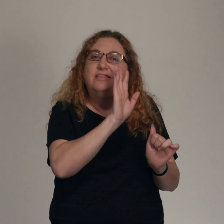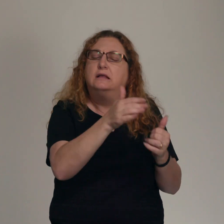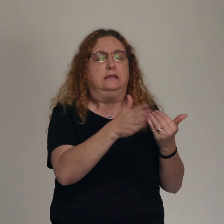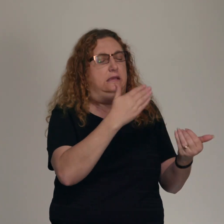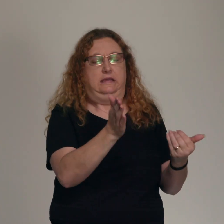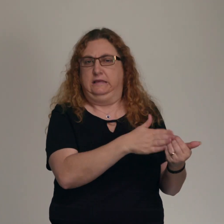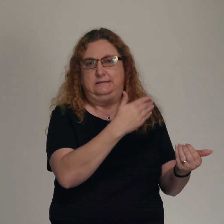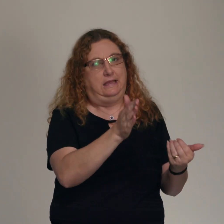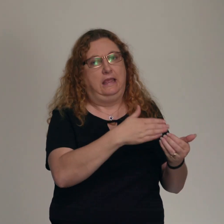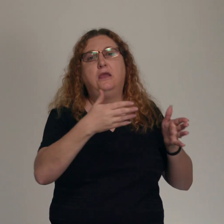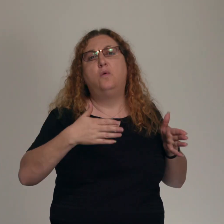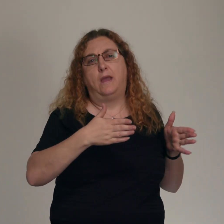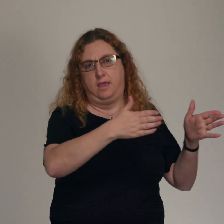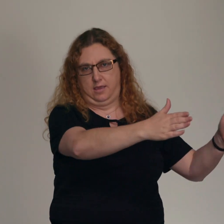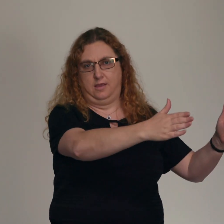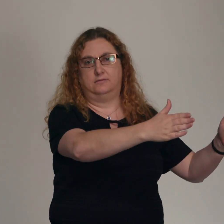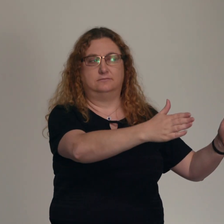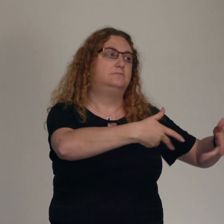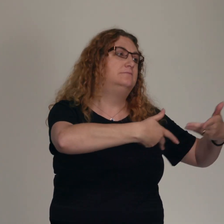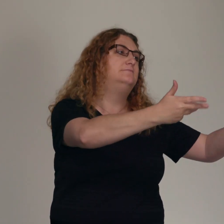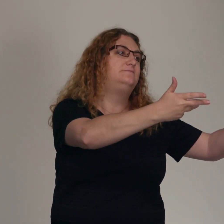easy road and it's headed towards destruction.